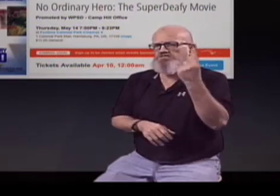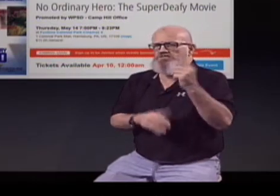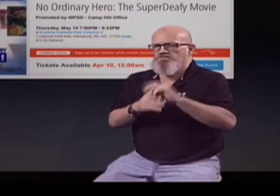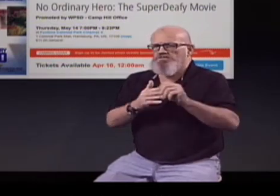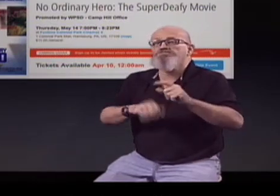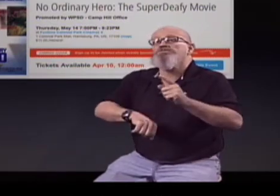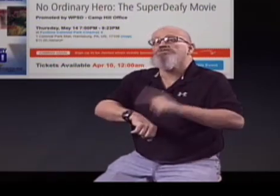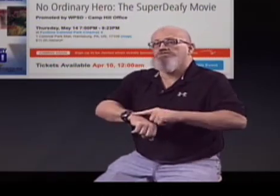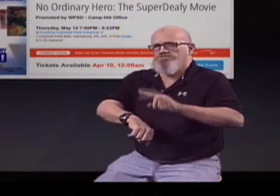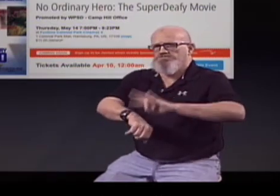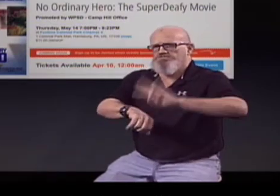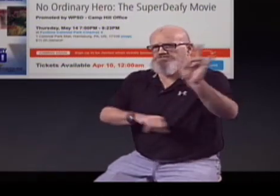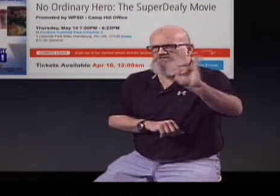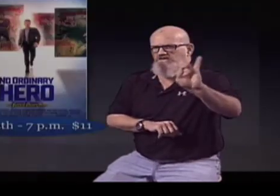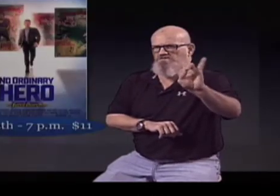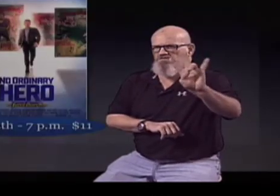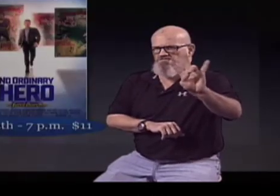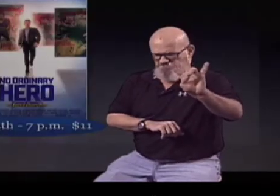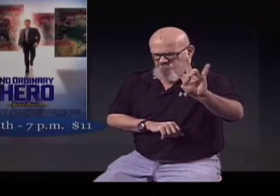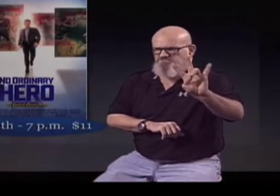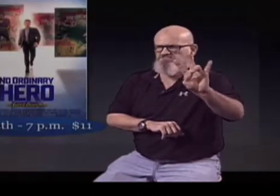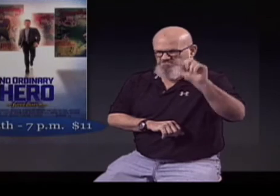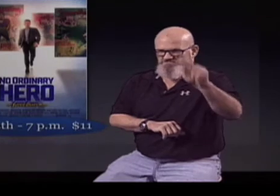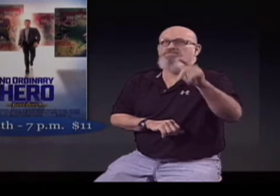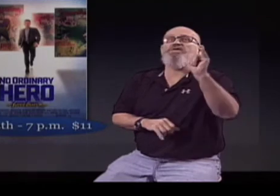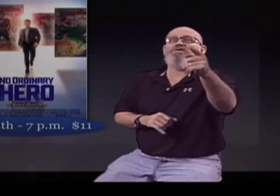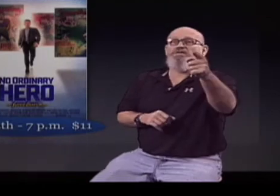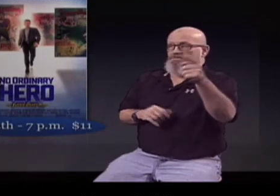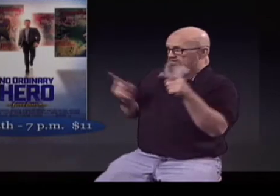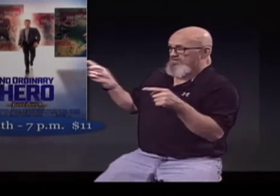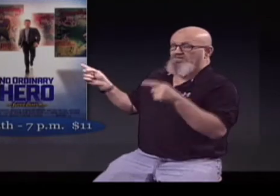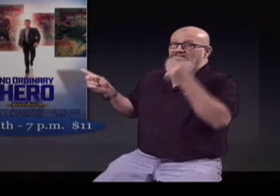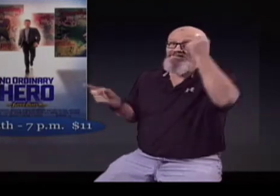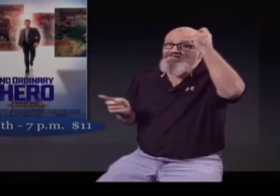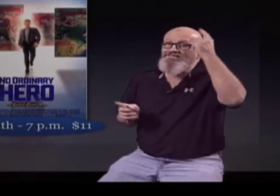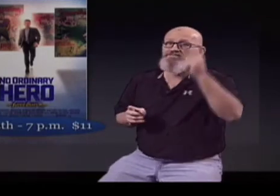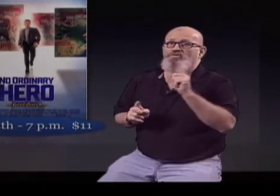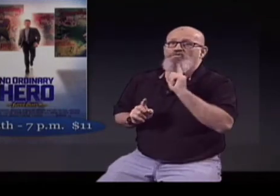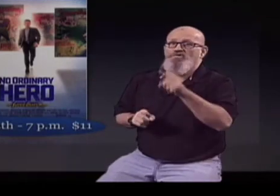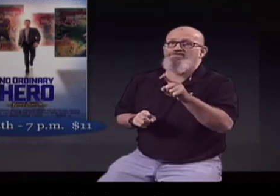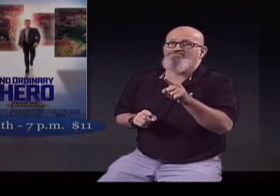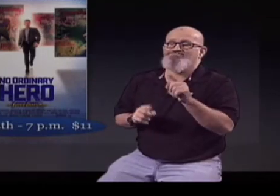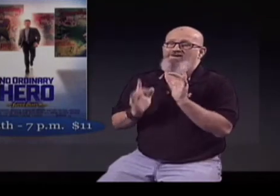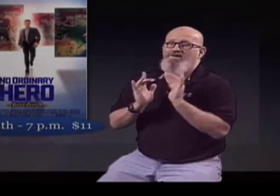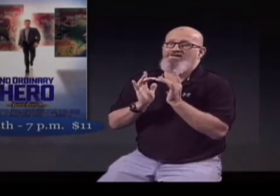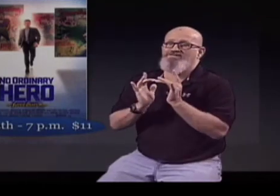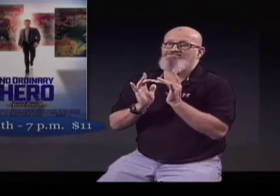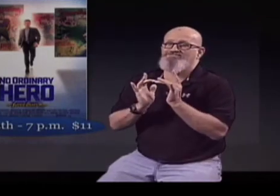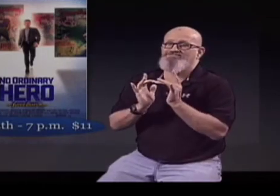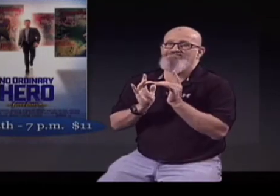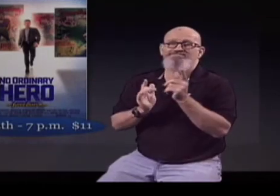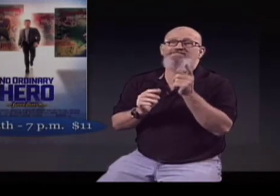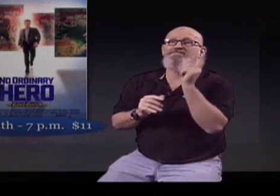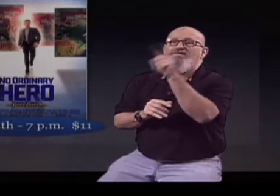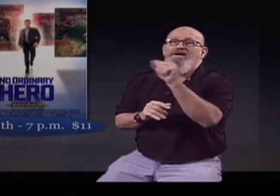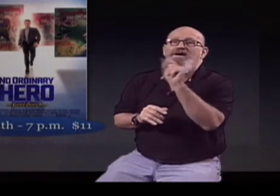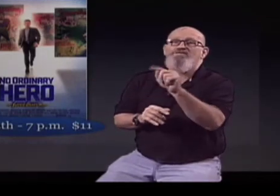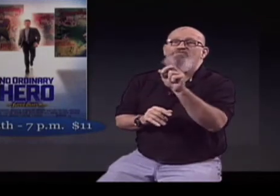14th and the cost is $11 and it will be shown at 7 p.m. Now you